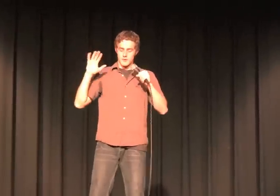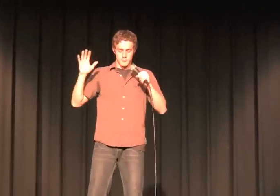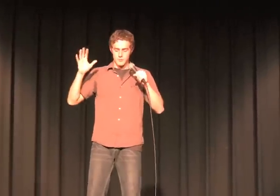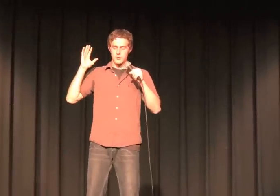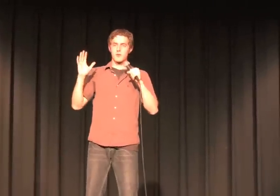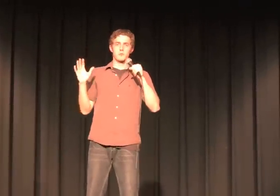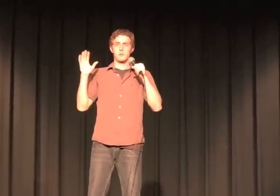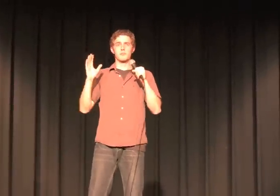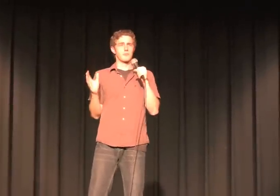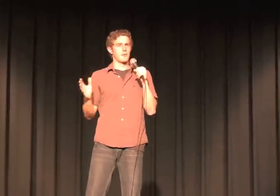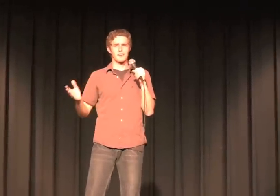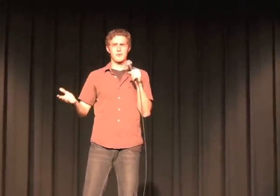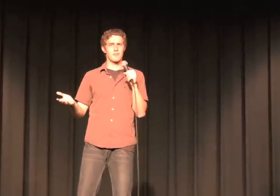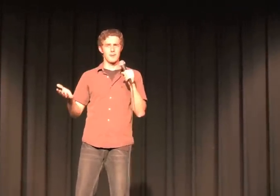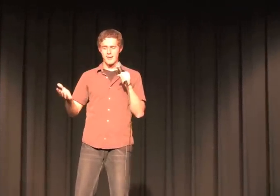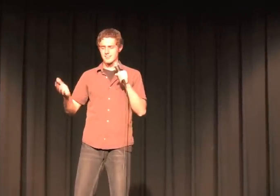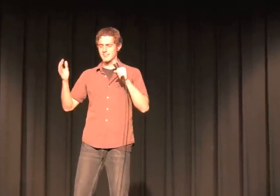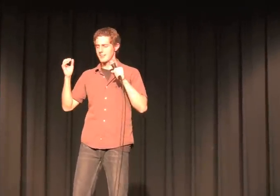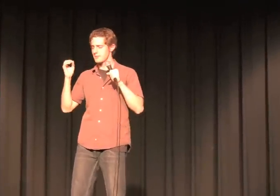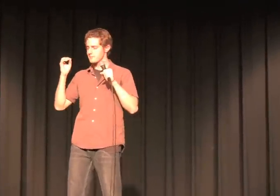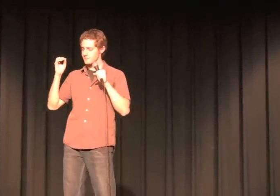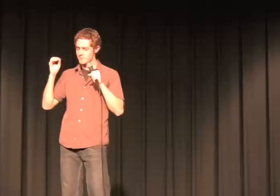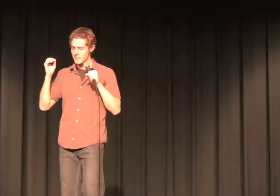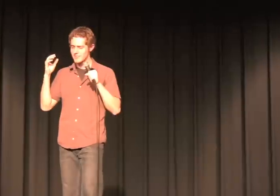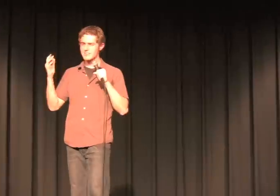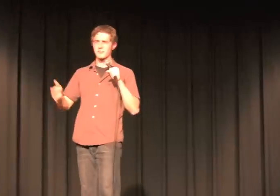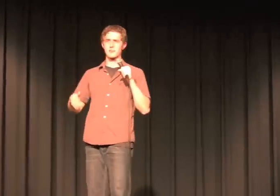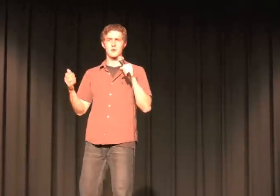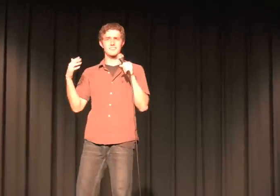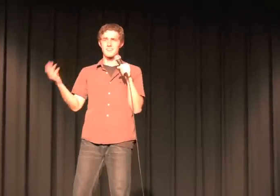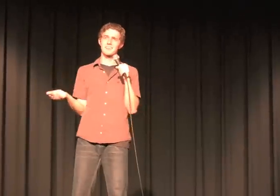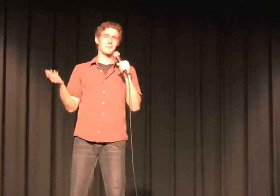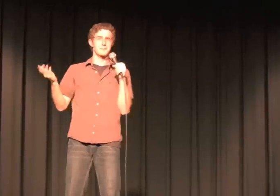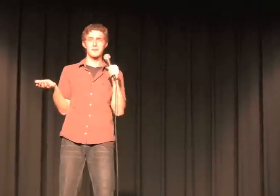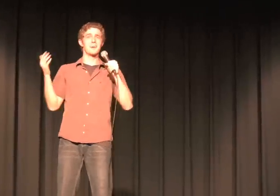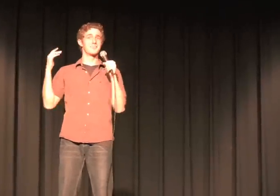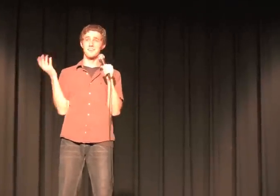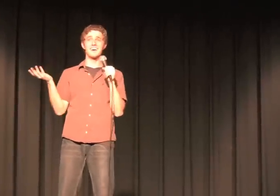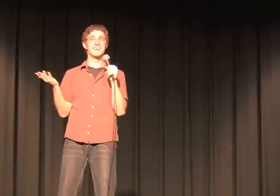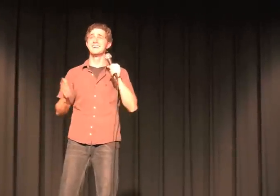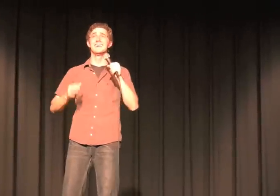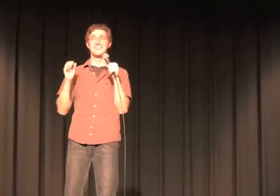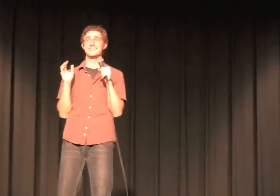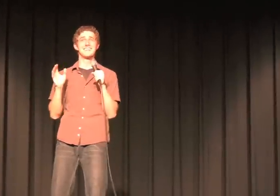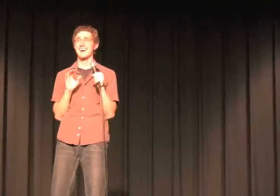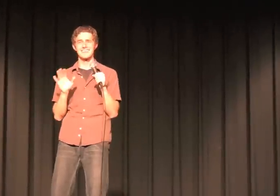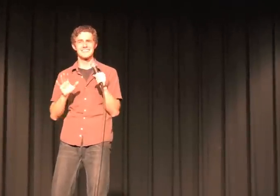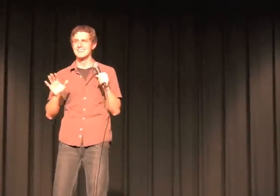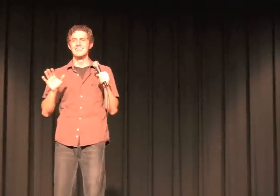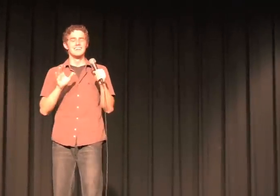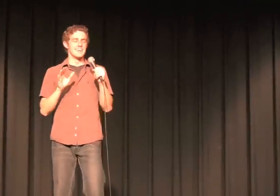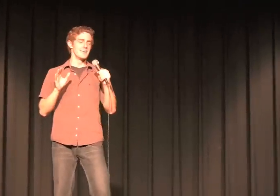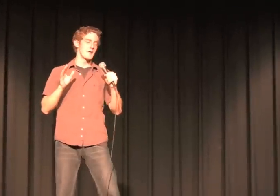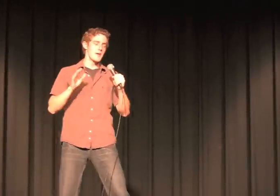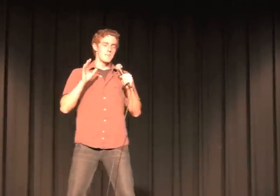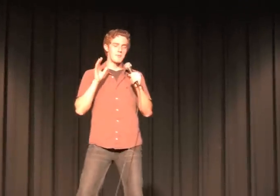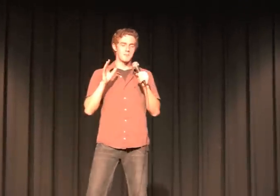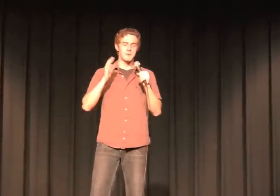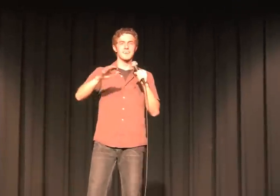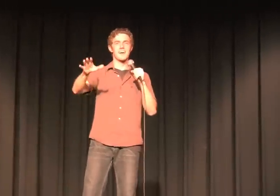Lord knows, people don't know how to drive on ice. They still think going 70 on the freeway is fine. It's not. But once I